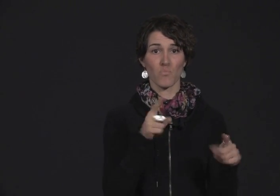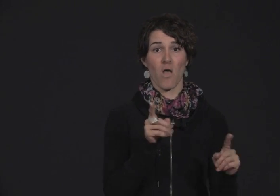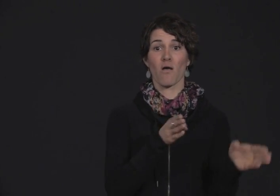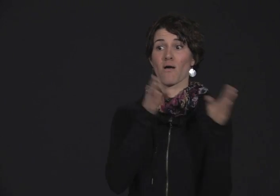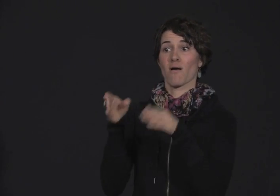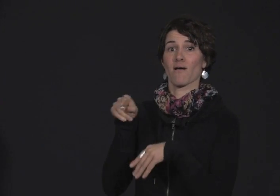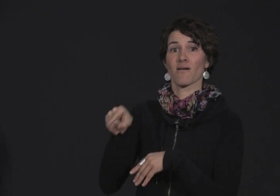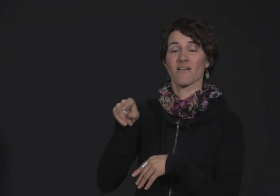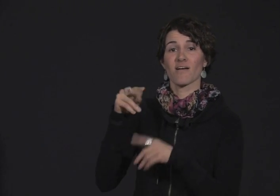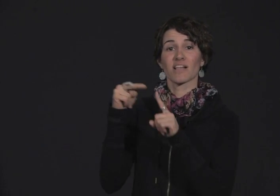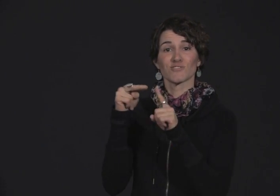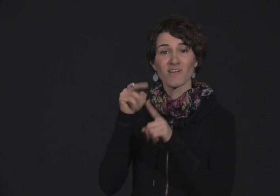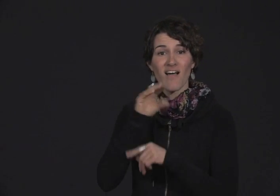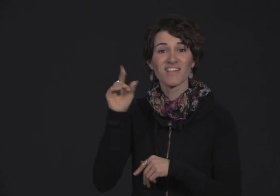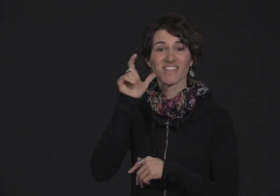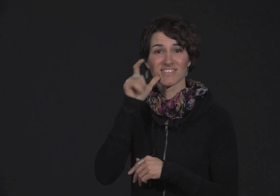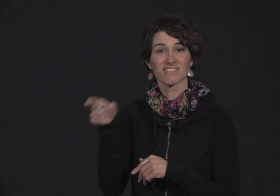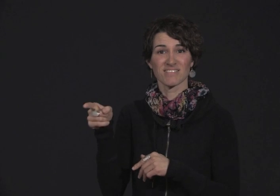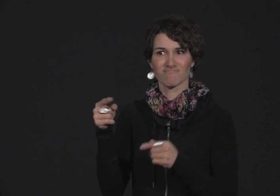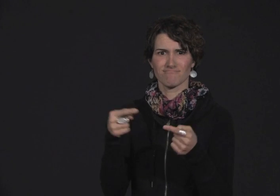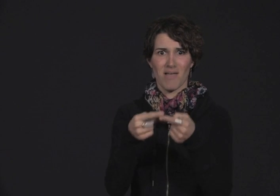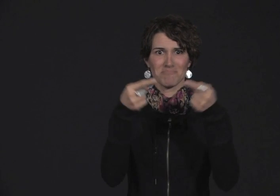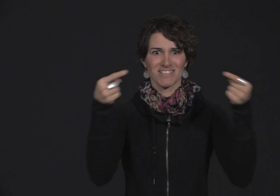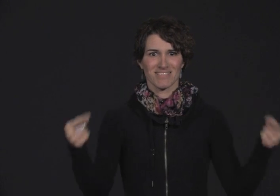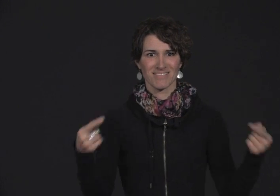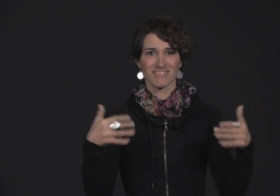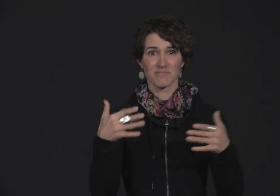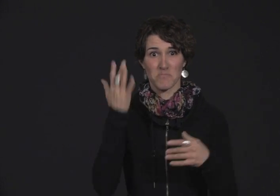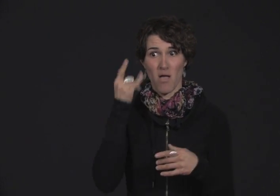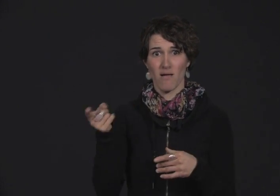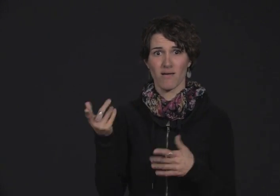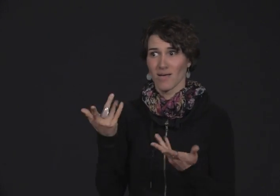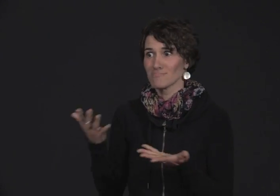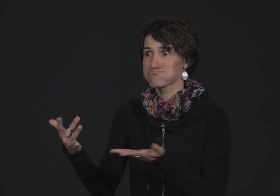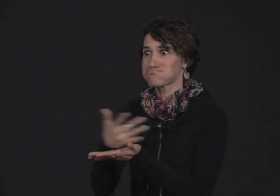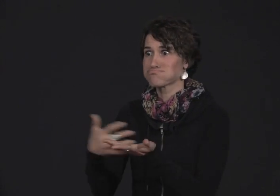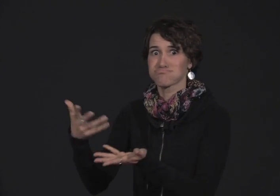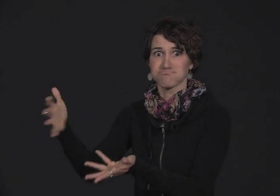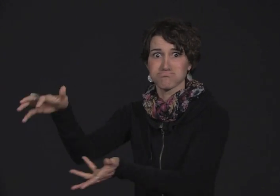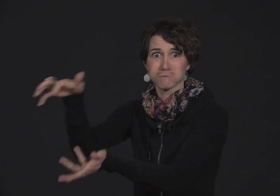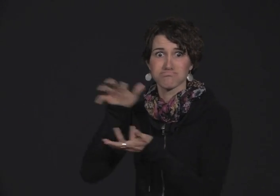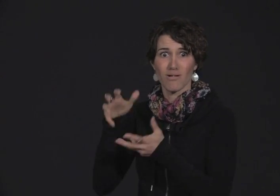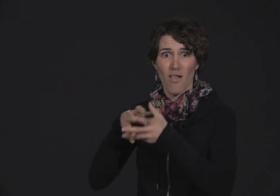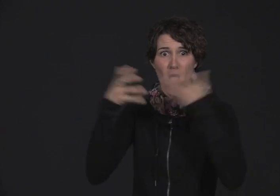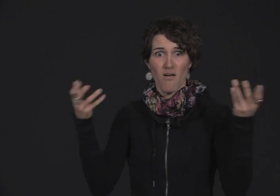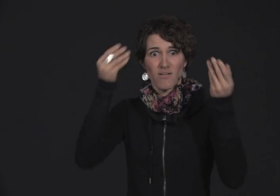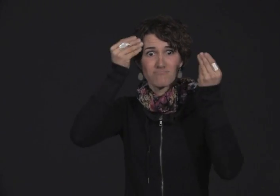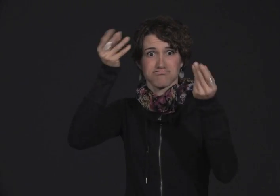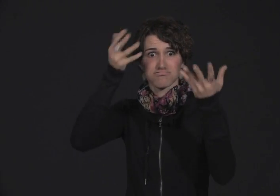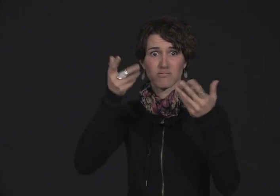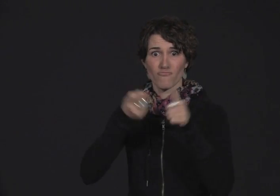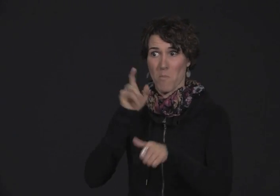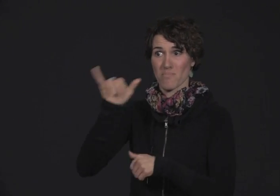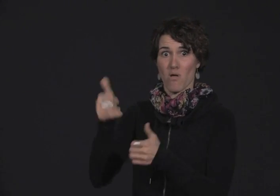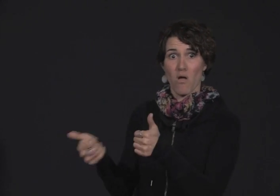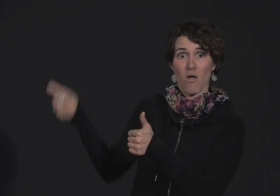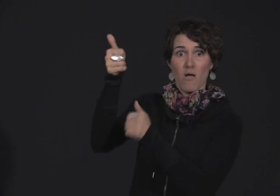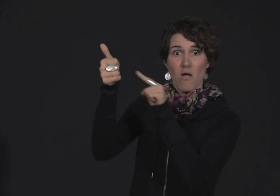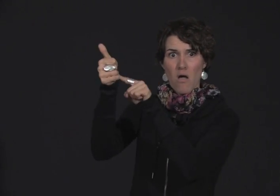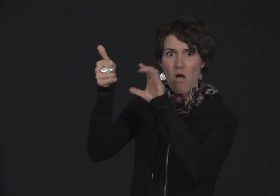some information but limited. However, Nigel Howard and Lisa Anderson Kellett came back with a great deal more information as